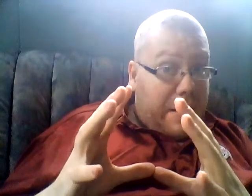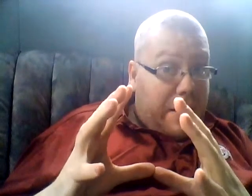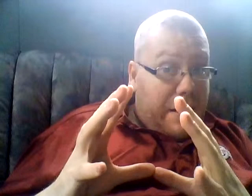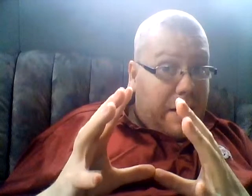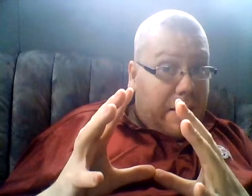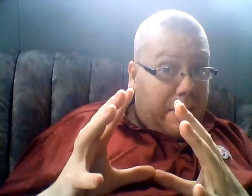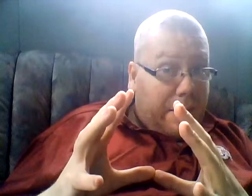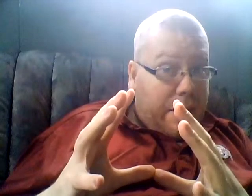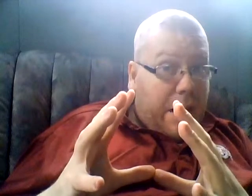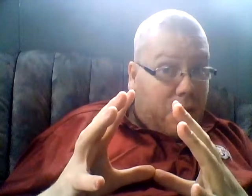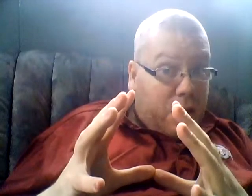is actually